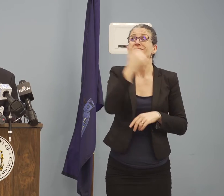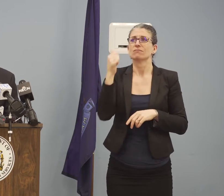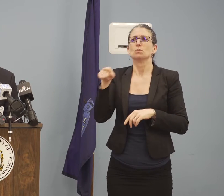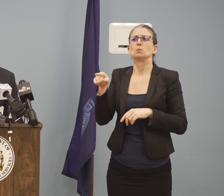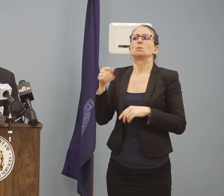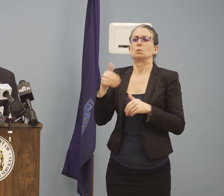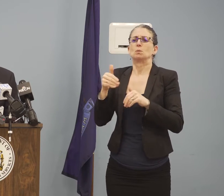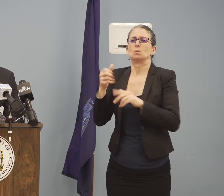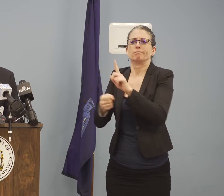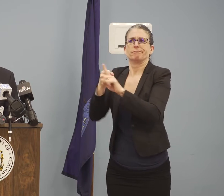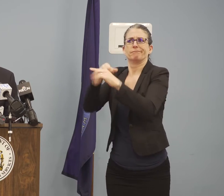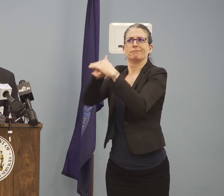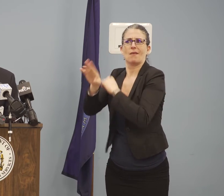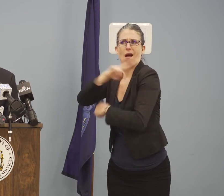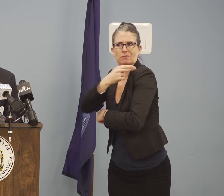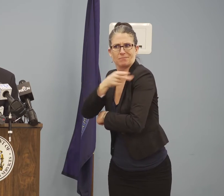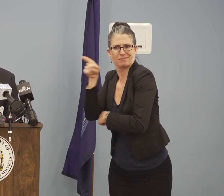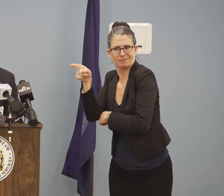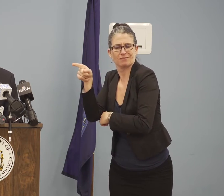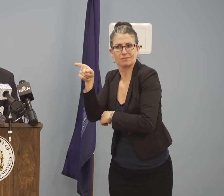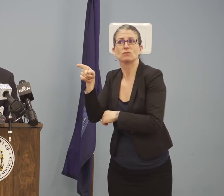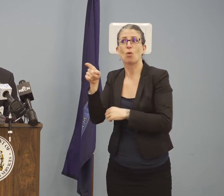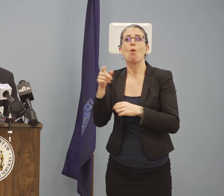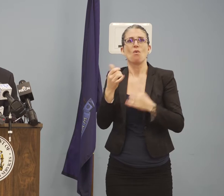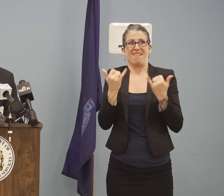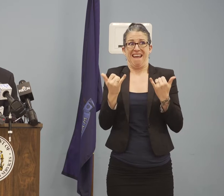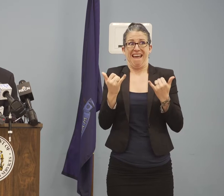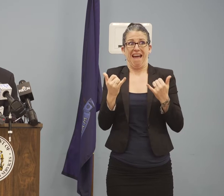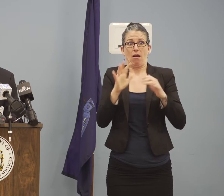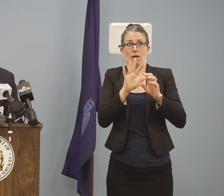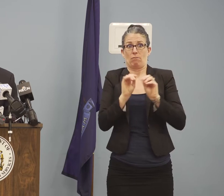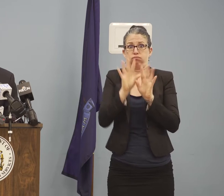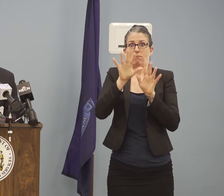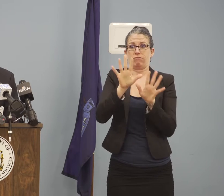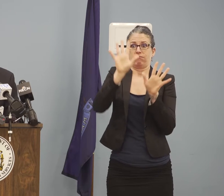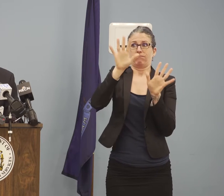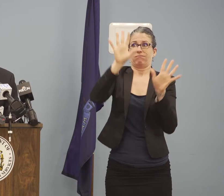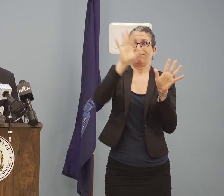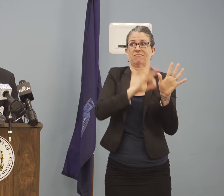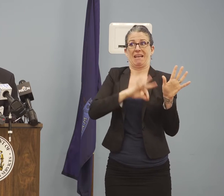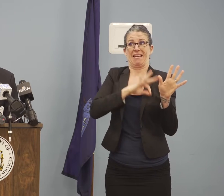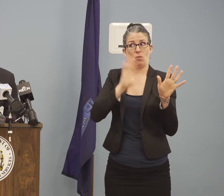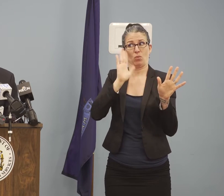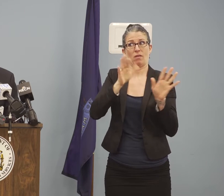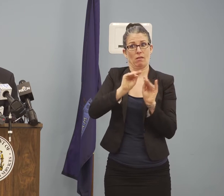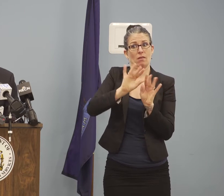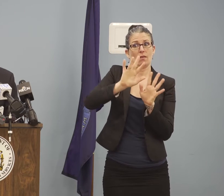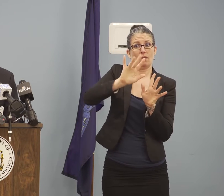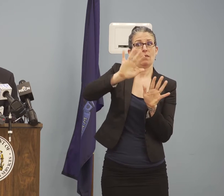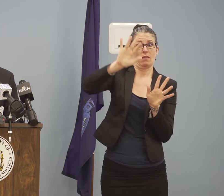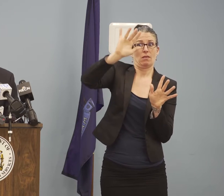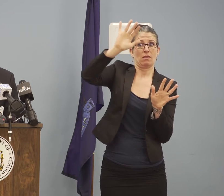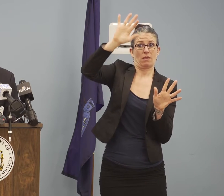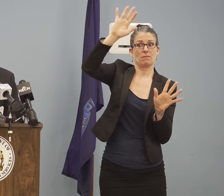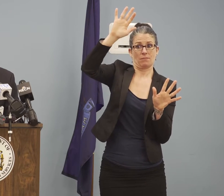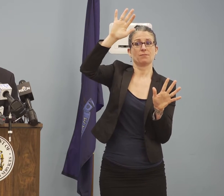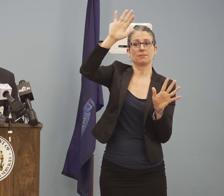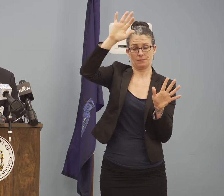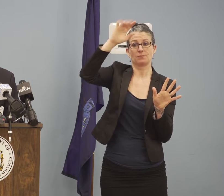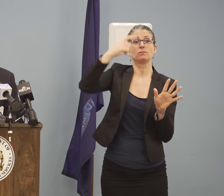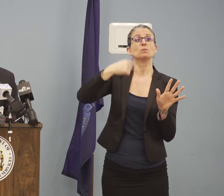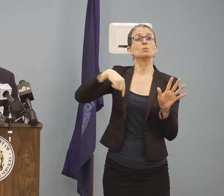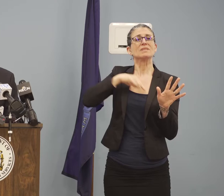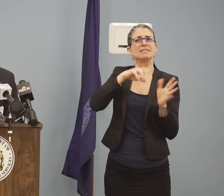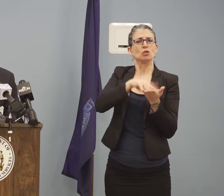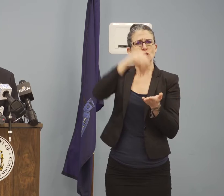and manifest in the outbreak that we are facing here in the state of Maine is something that the Maine CDC team is